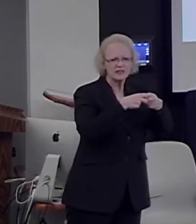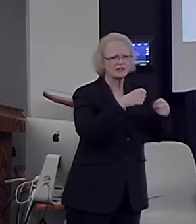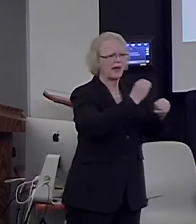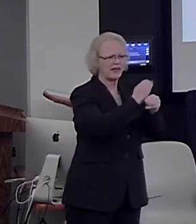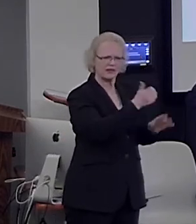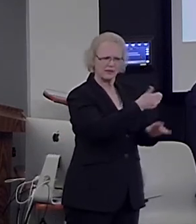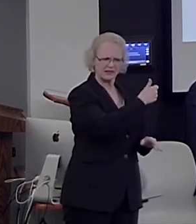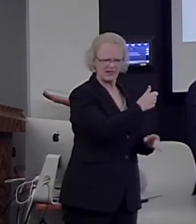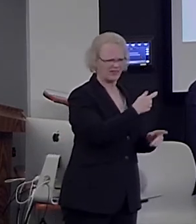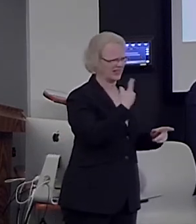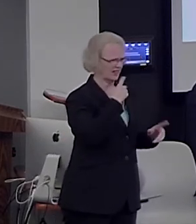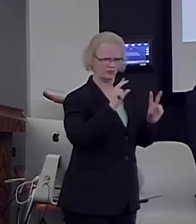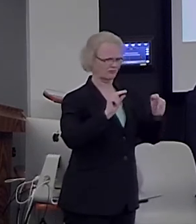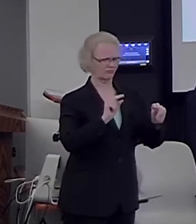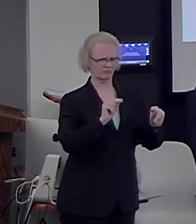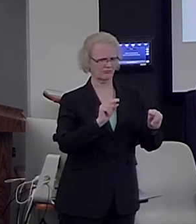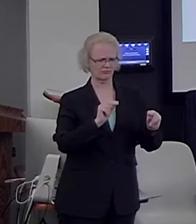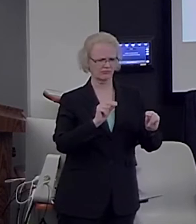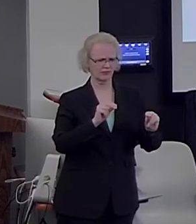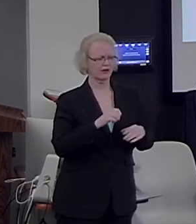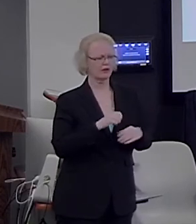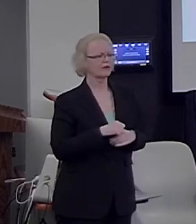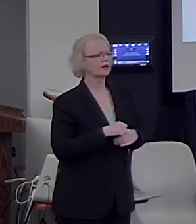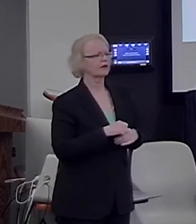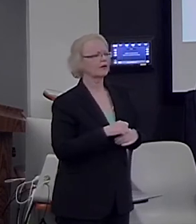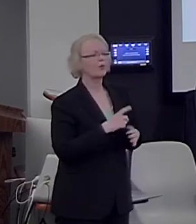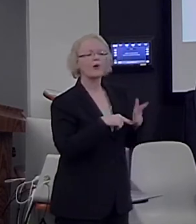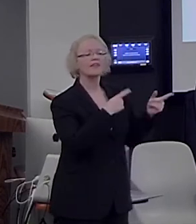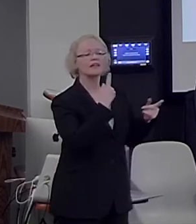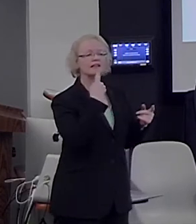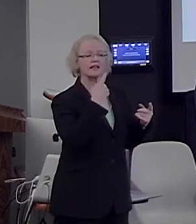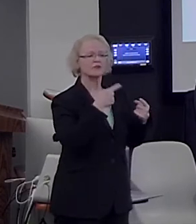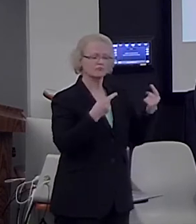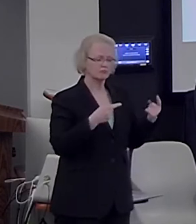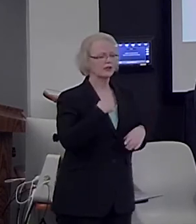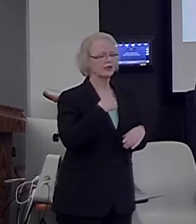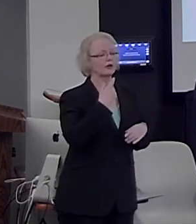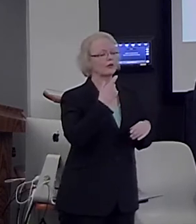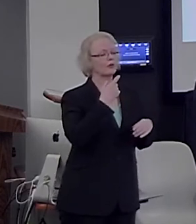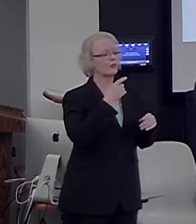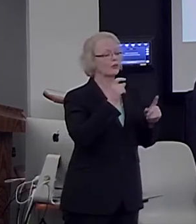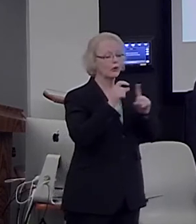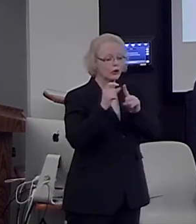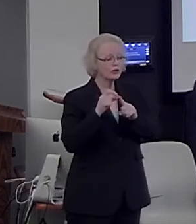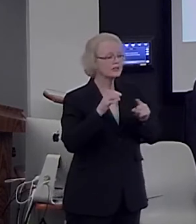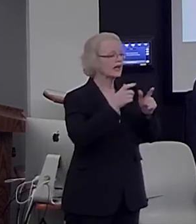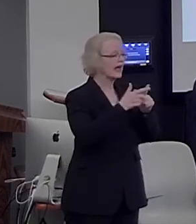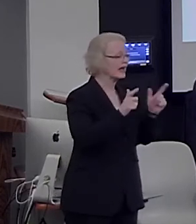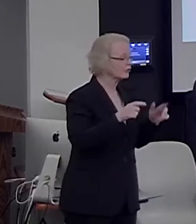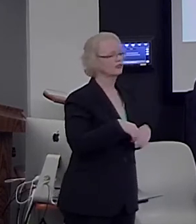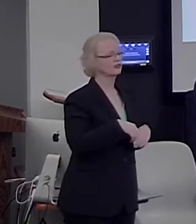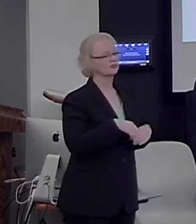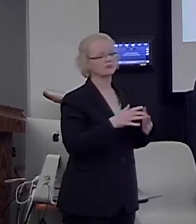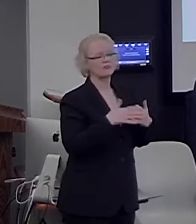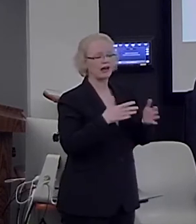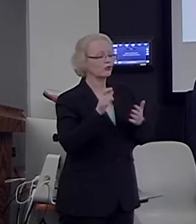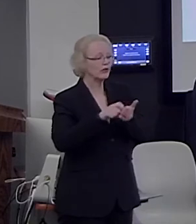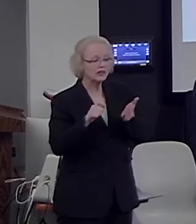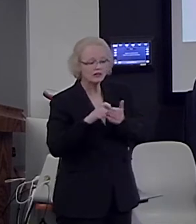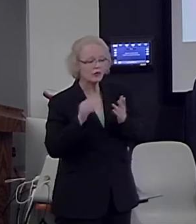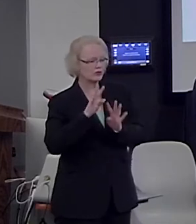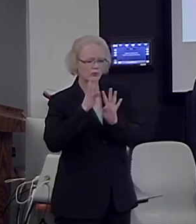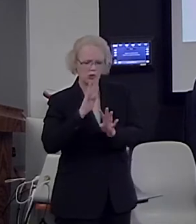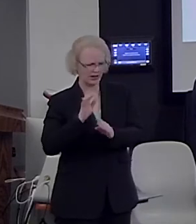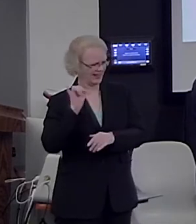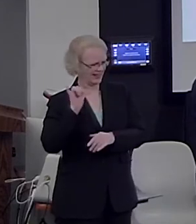that's not what they say. What they say is words and language, whether written or spoken, do not seem to play any